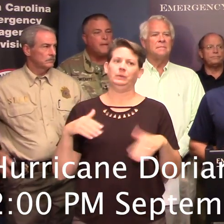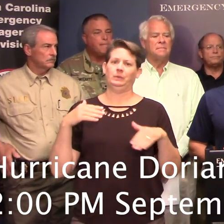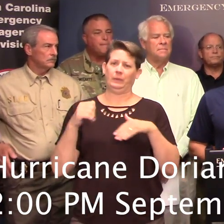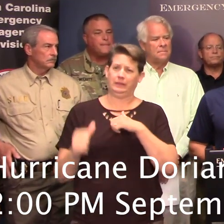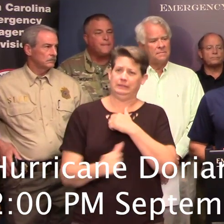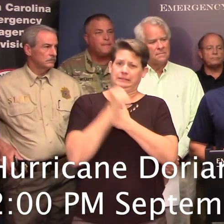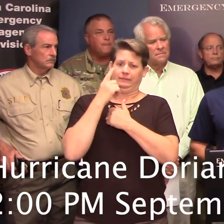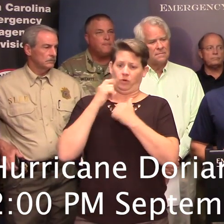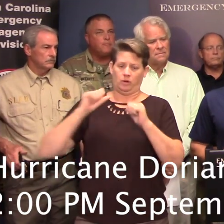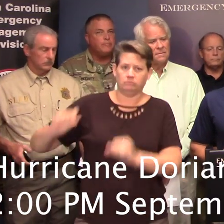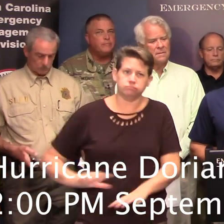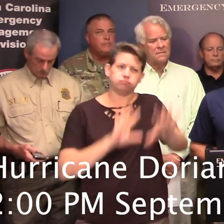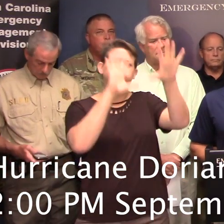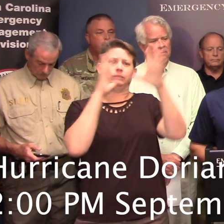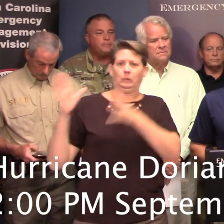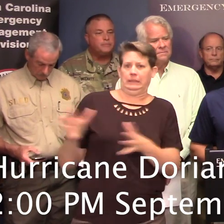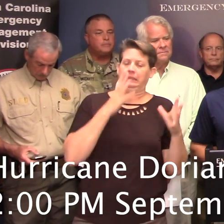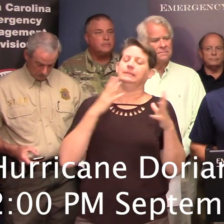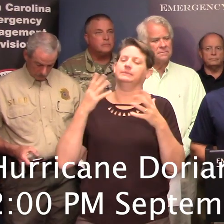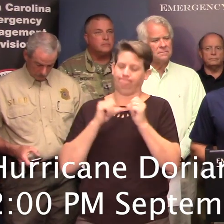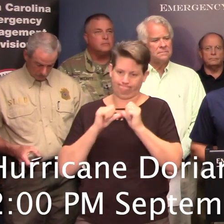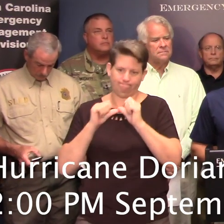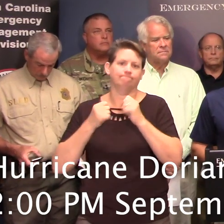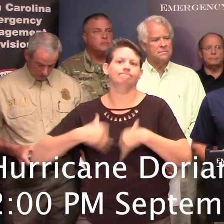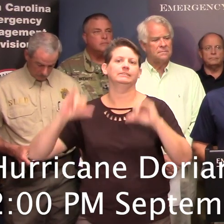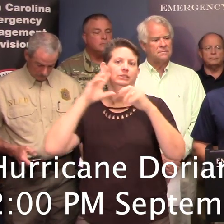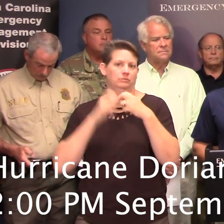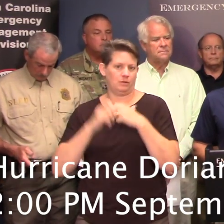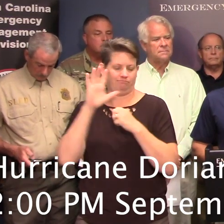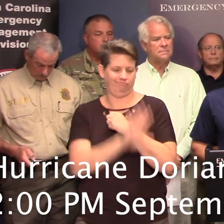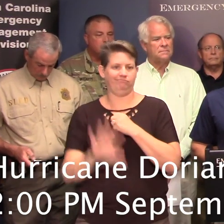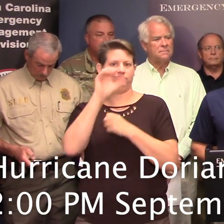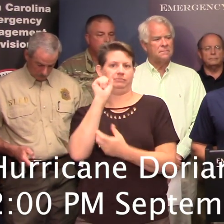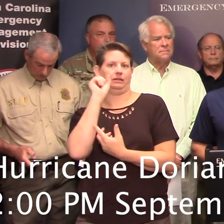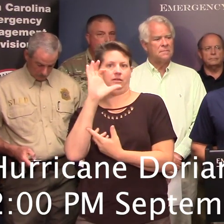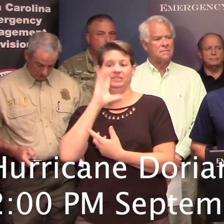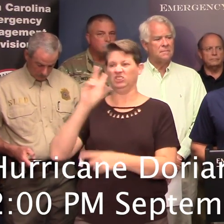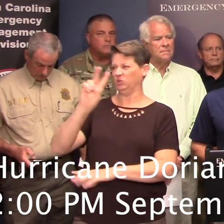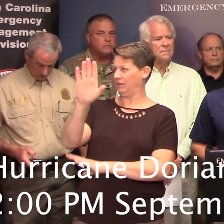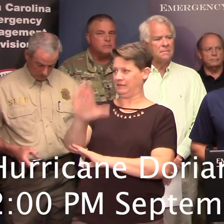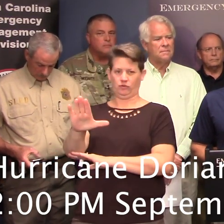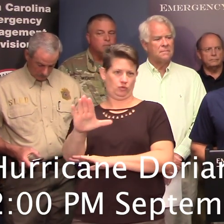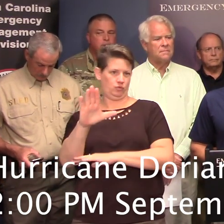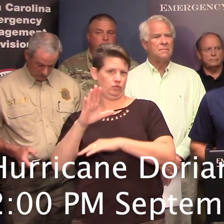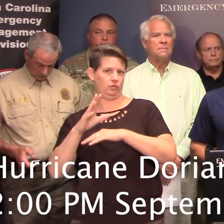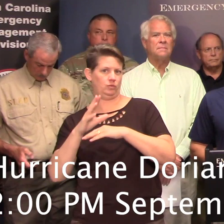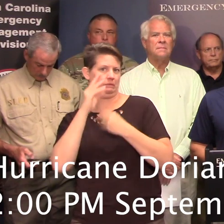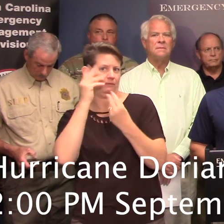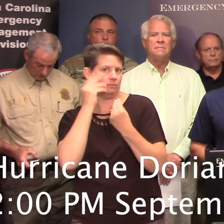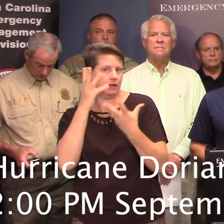surge and hurricane-force winds continues to increase along the coast of South Carolina. As of the 2 p.m. advisory from the National Hurricane Center,